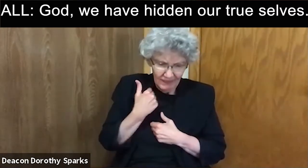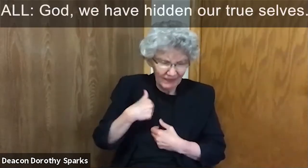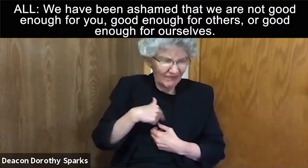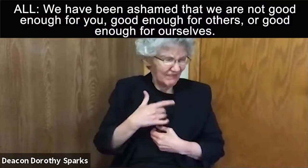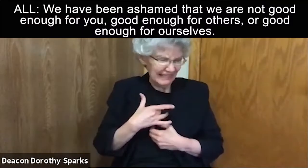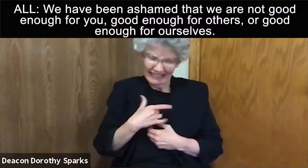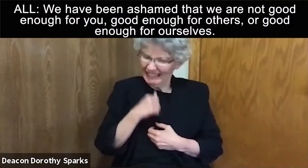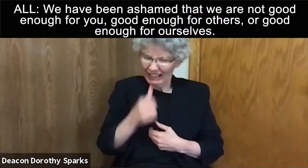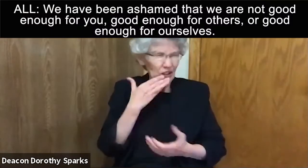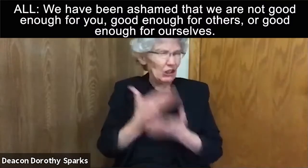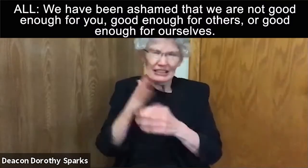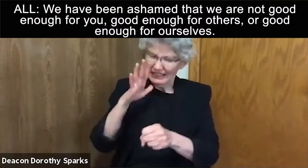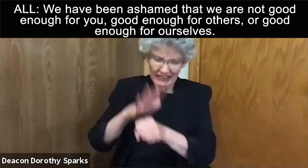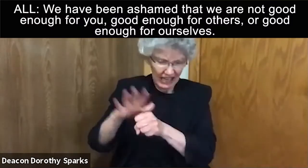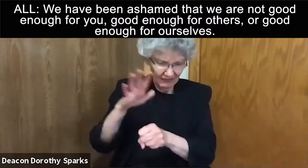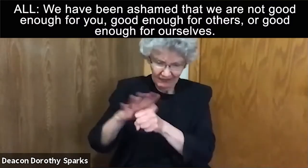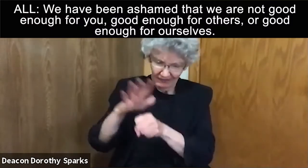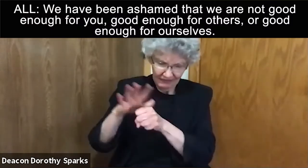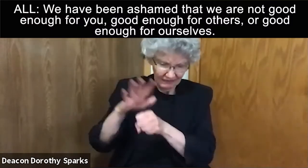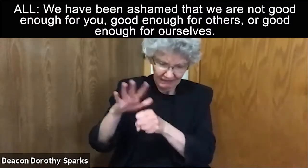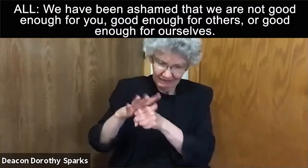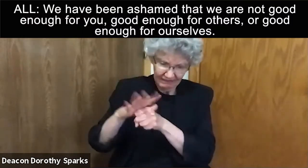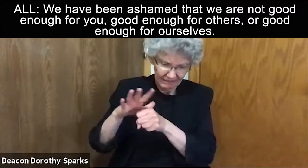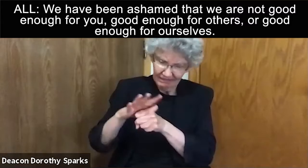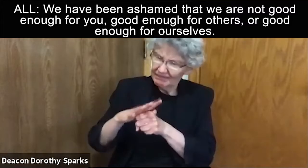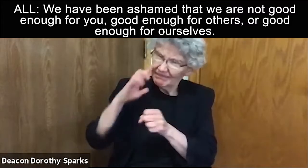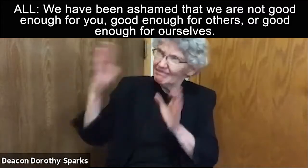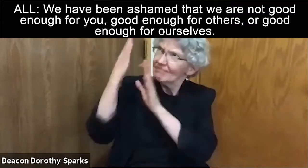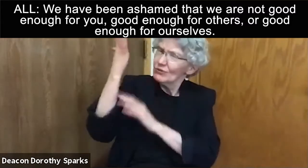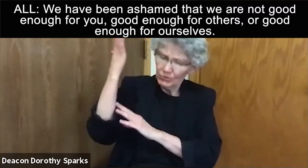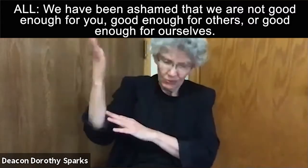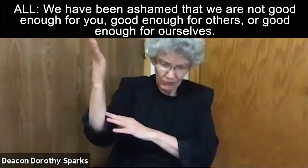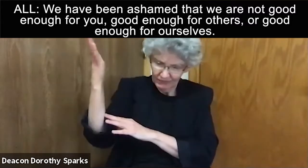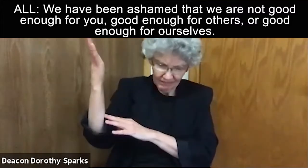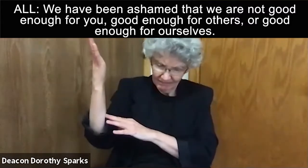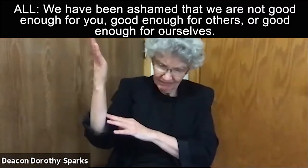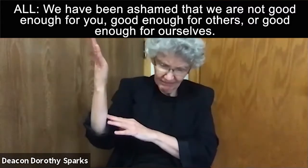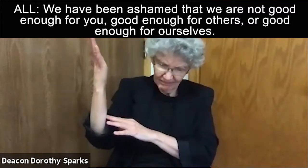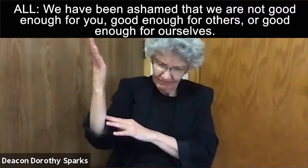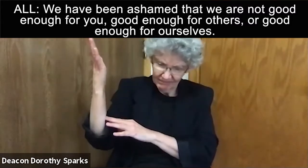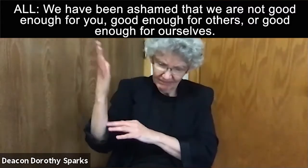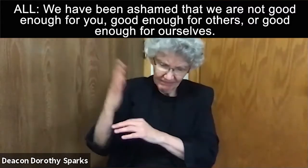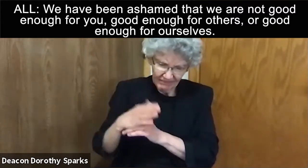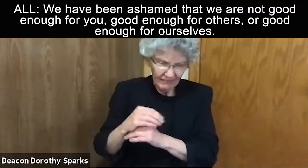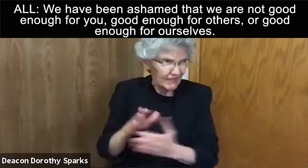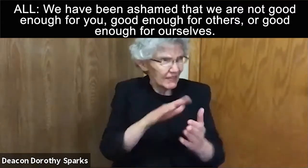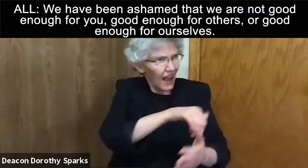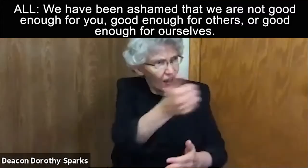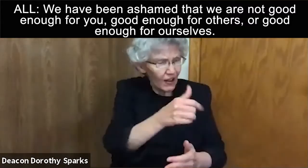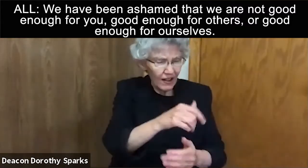We have been ashamed that we are not good enough for you, good